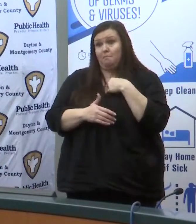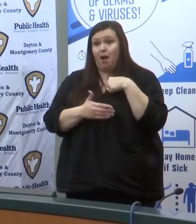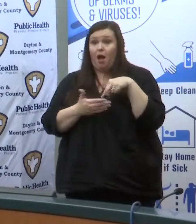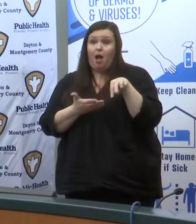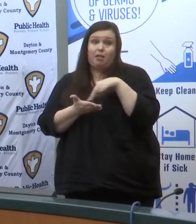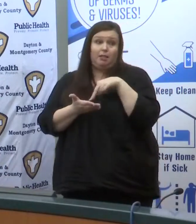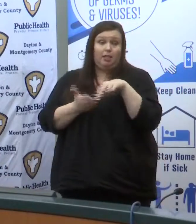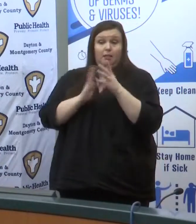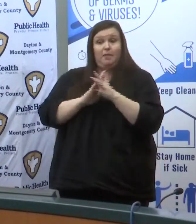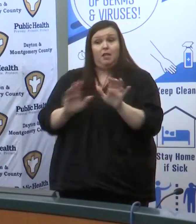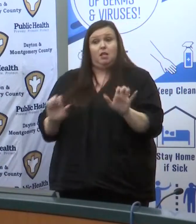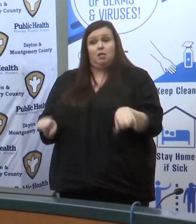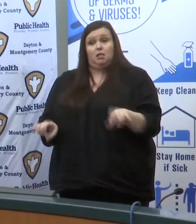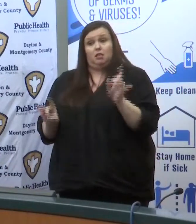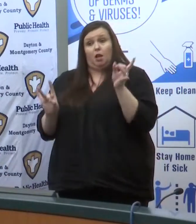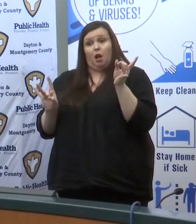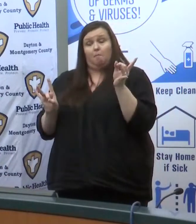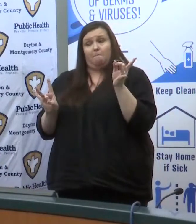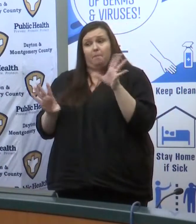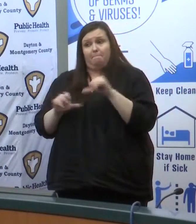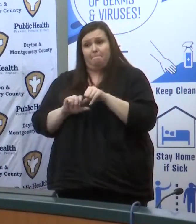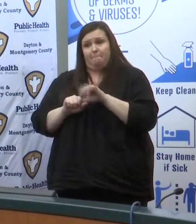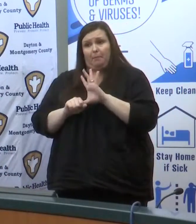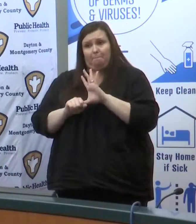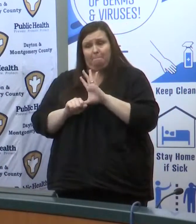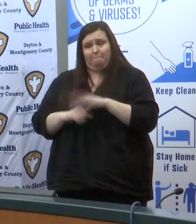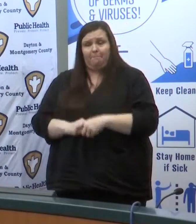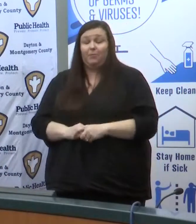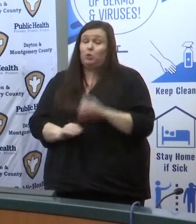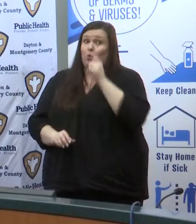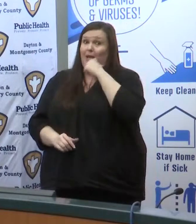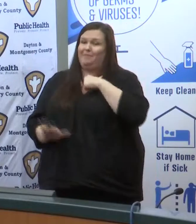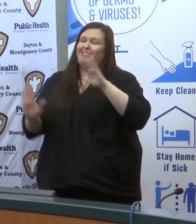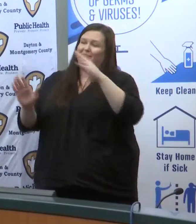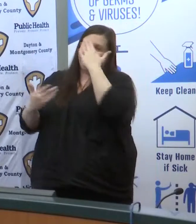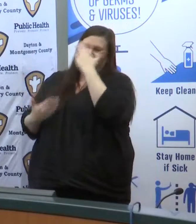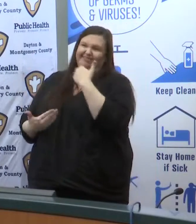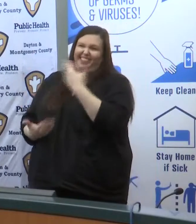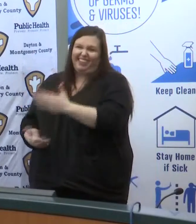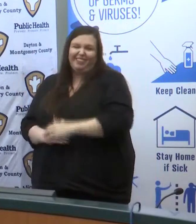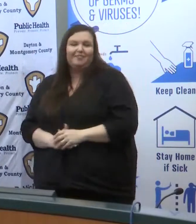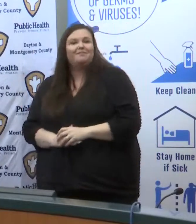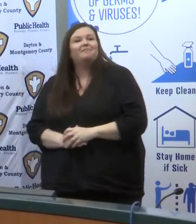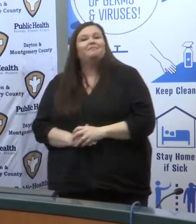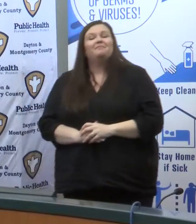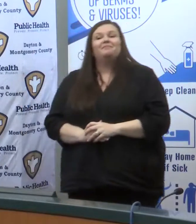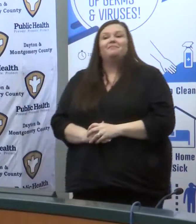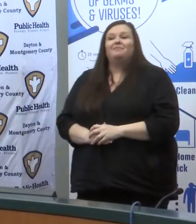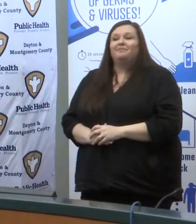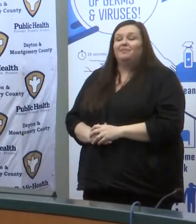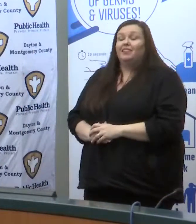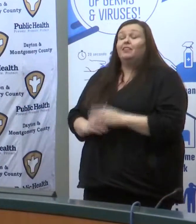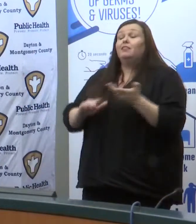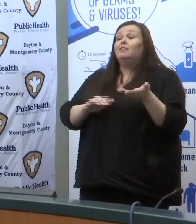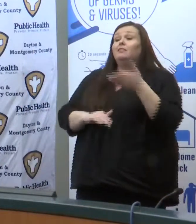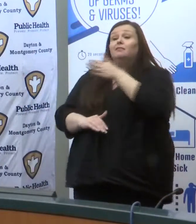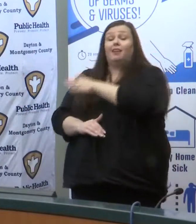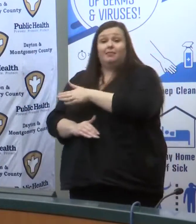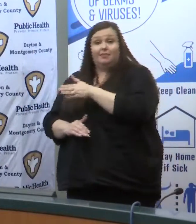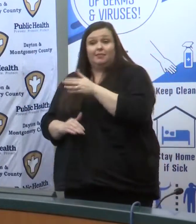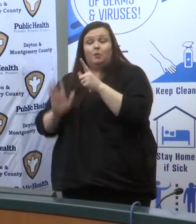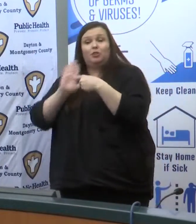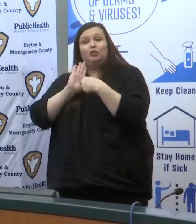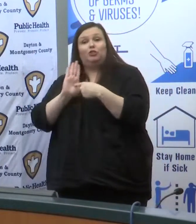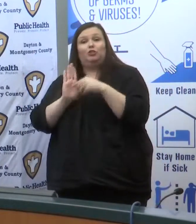fire hydrant so that's not going to be me so anyways thanks for sharing that information next it's my pleasure to